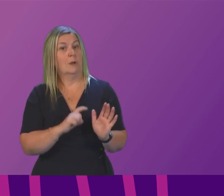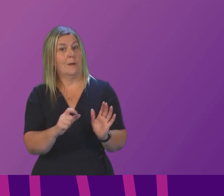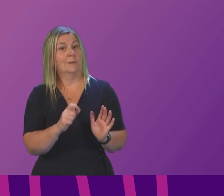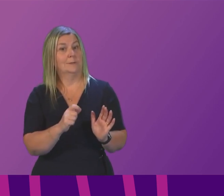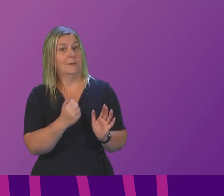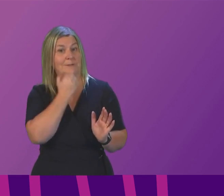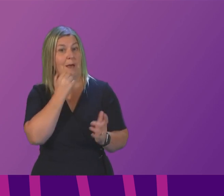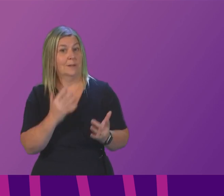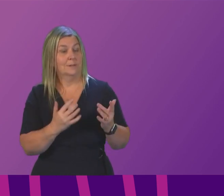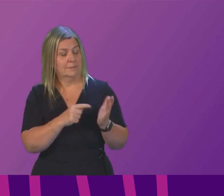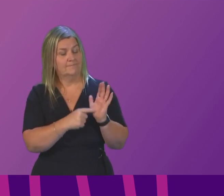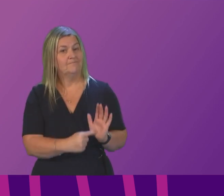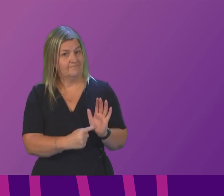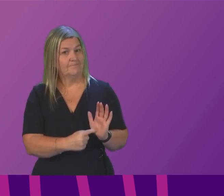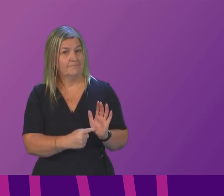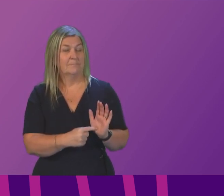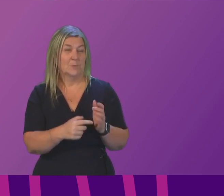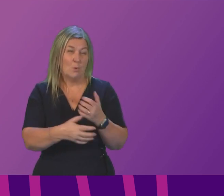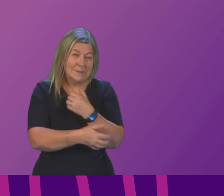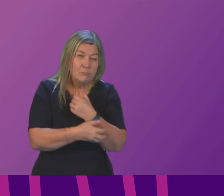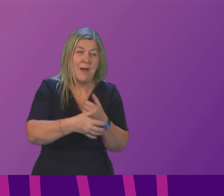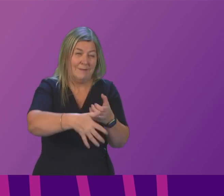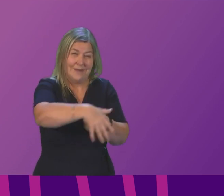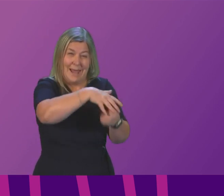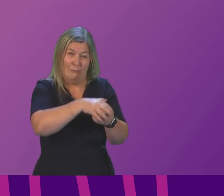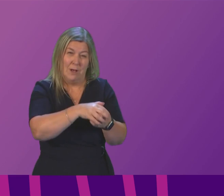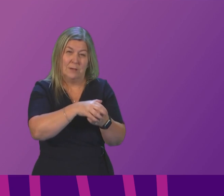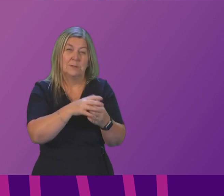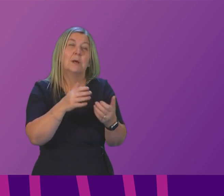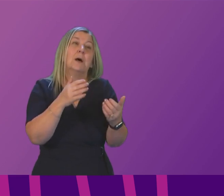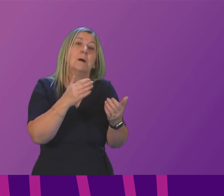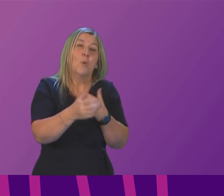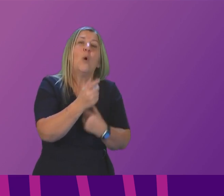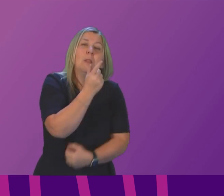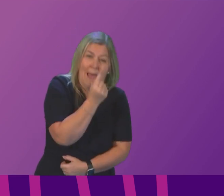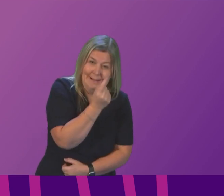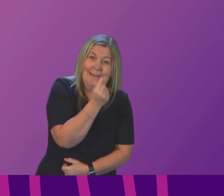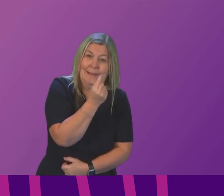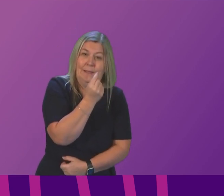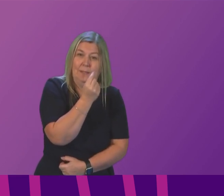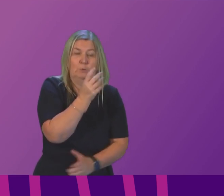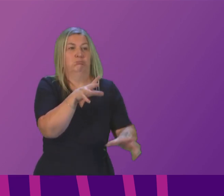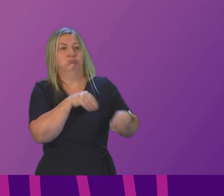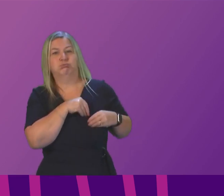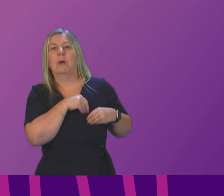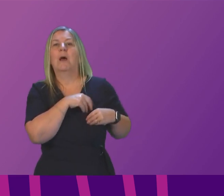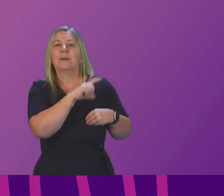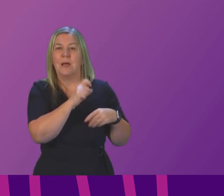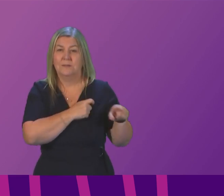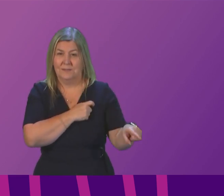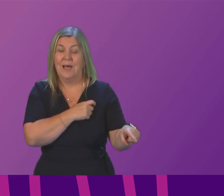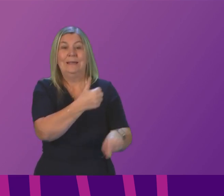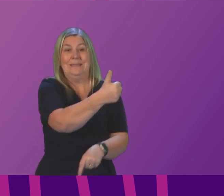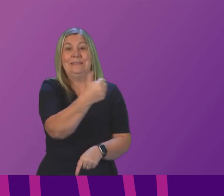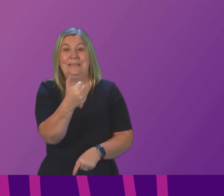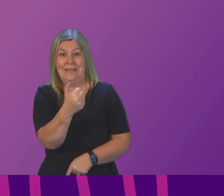% of people living in deprived areas are more likely to get cancer and a staggering 66% are more likely